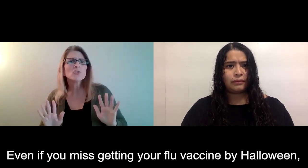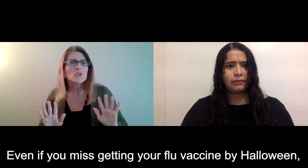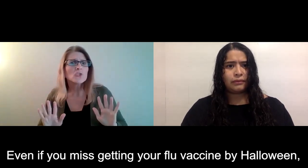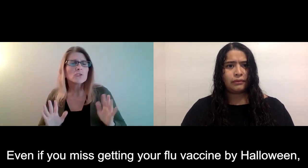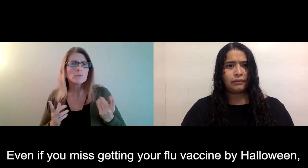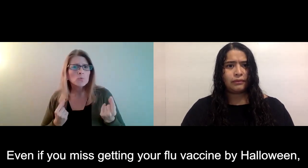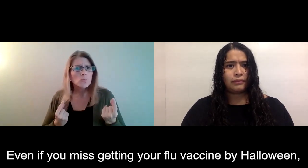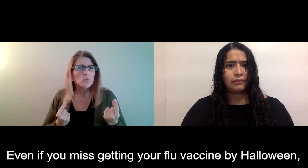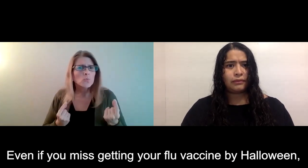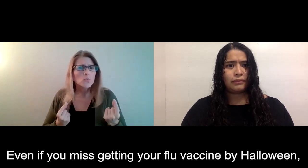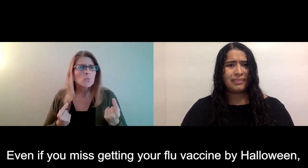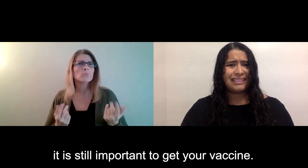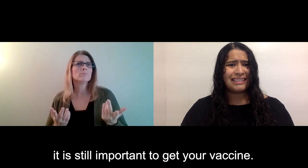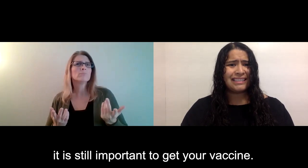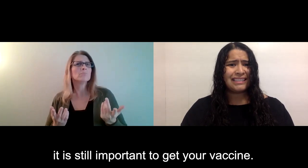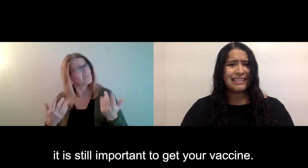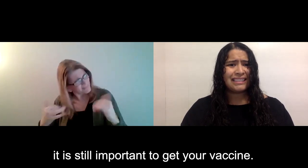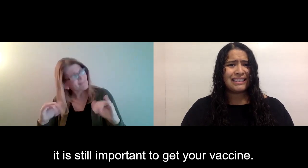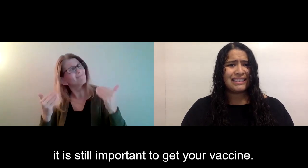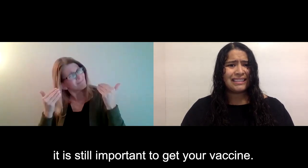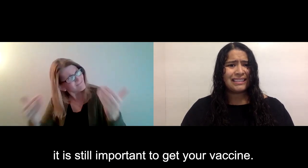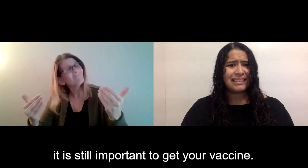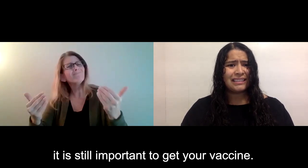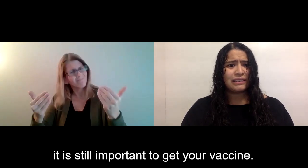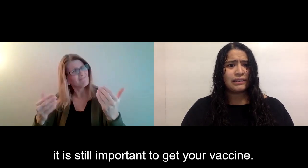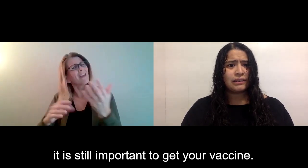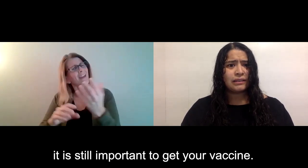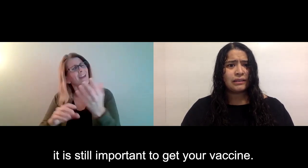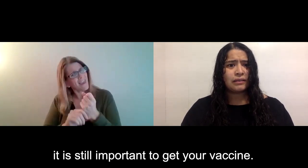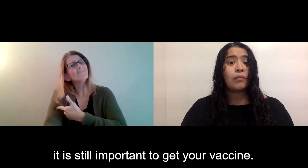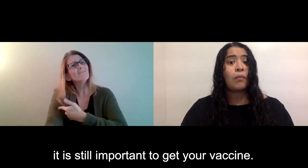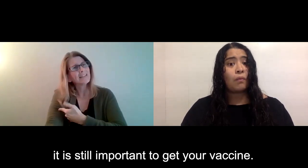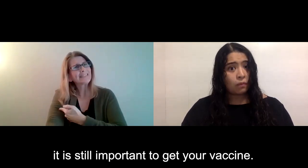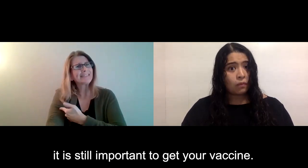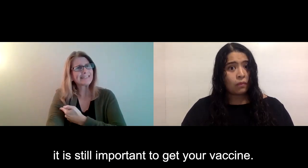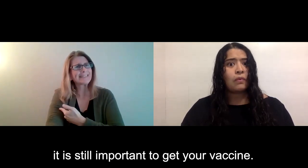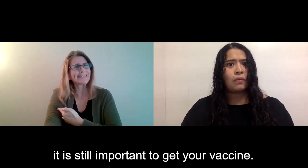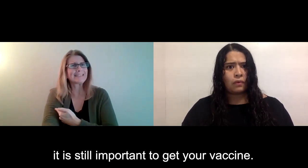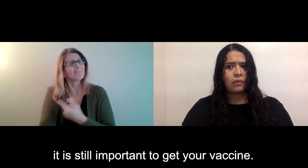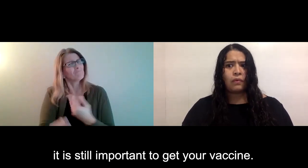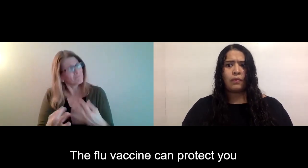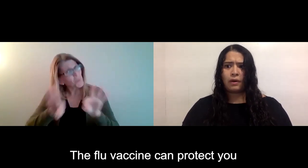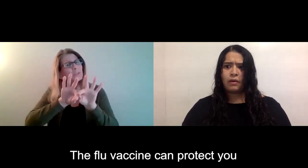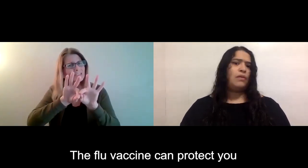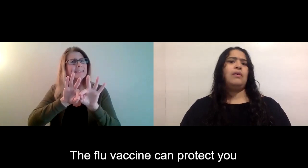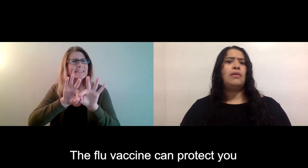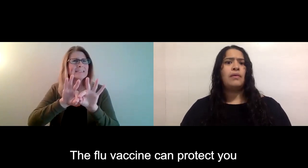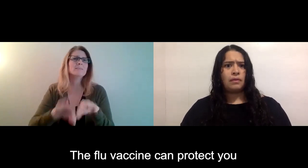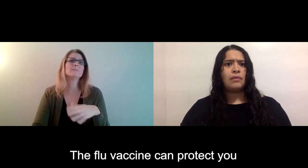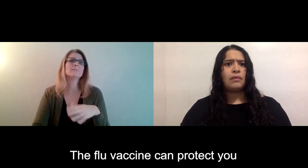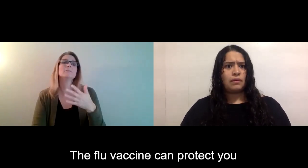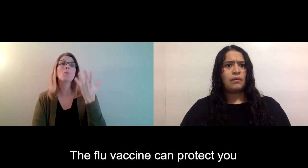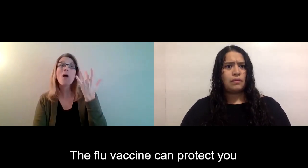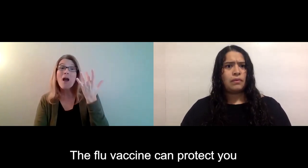Even if you miss getting your flu vaccine by Halloween, it's still important to get your vaccine. The